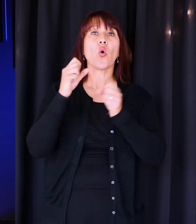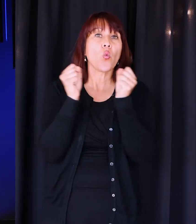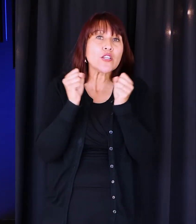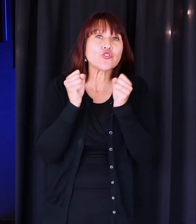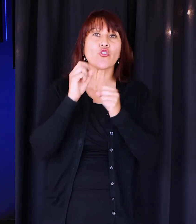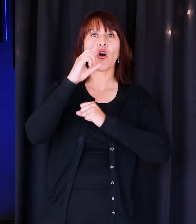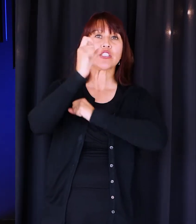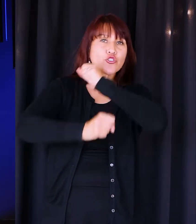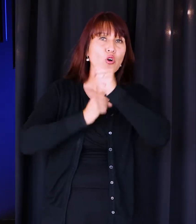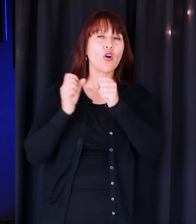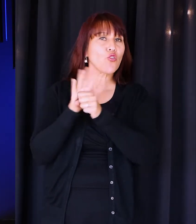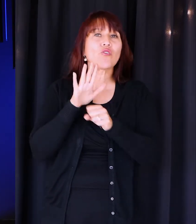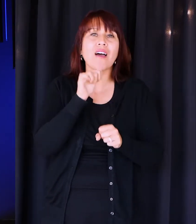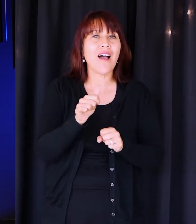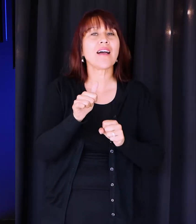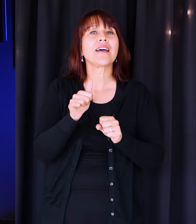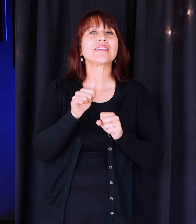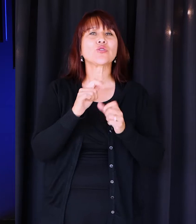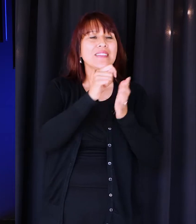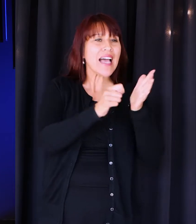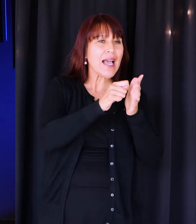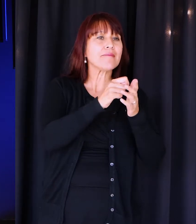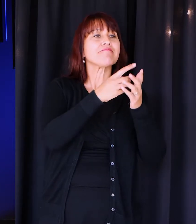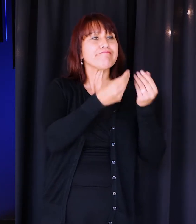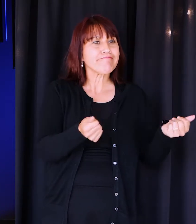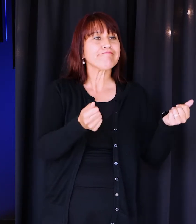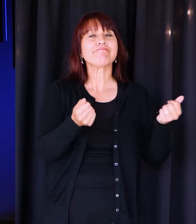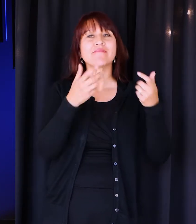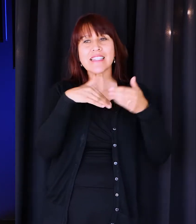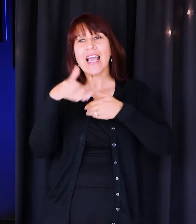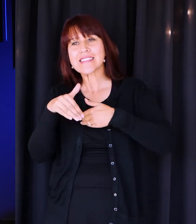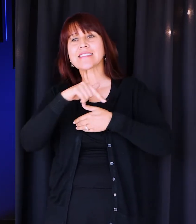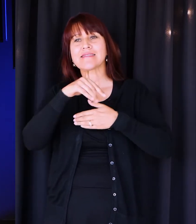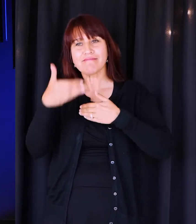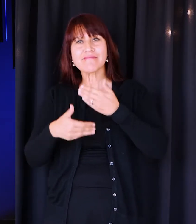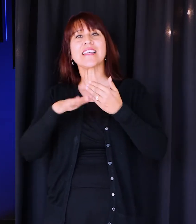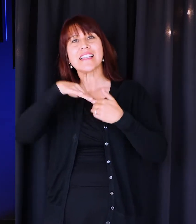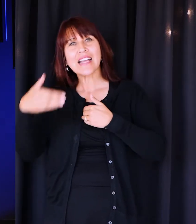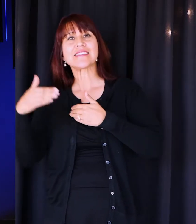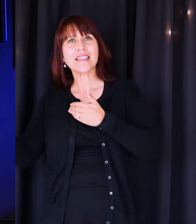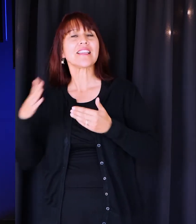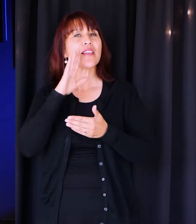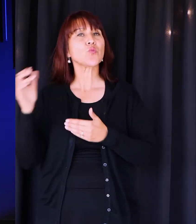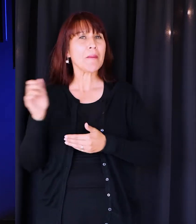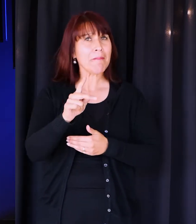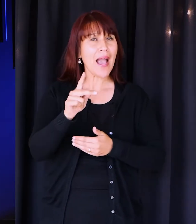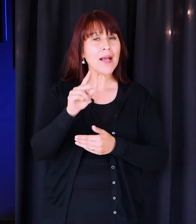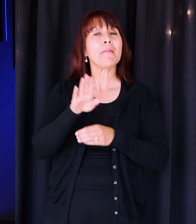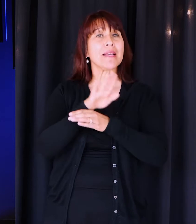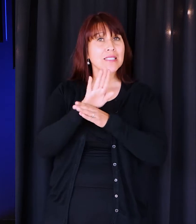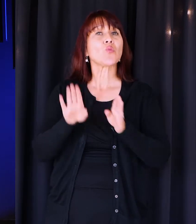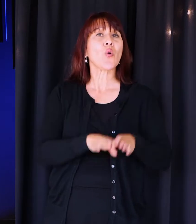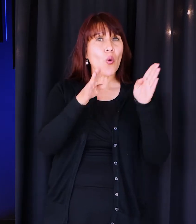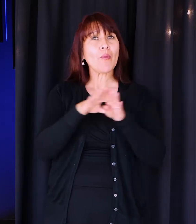long. The seasons come and the seasons go. And I'm telling you, this is a season. Things are going to go back. Businesses are going